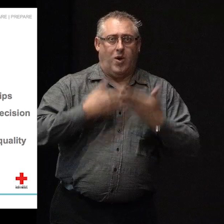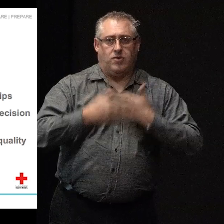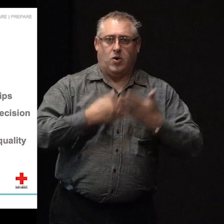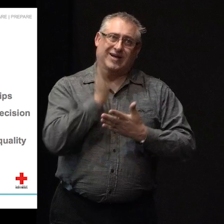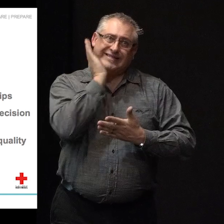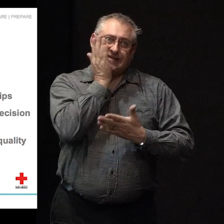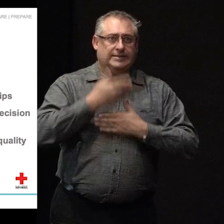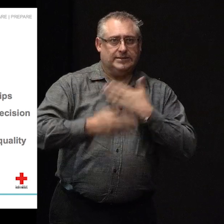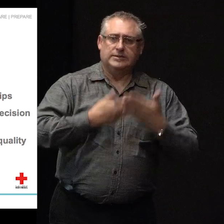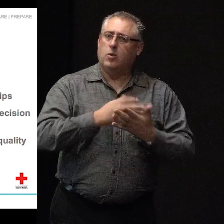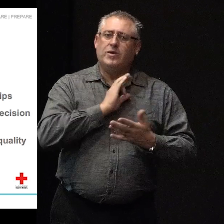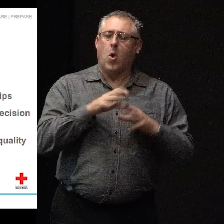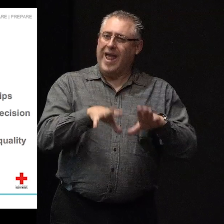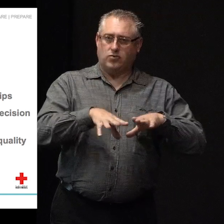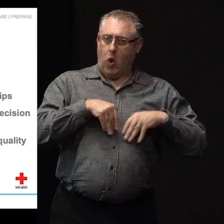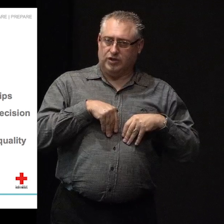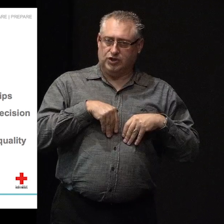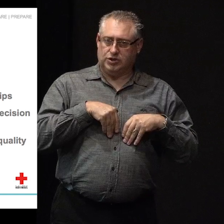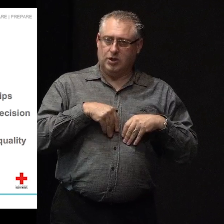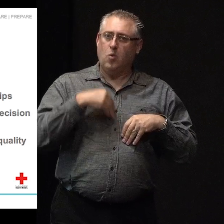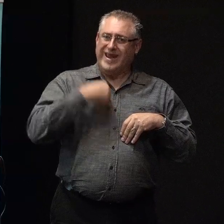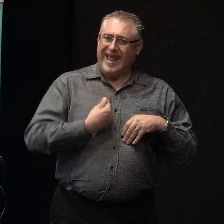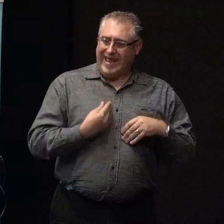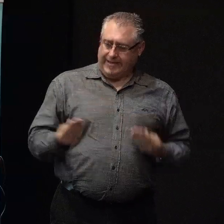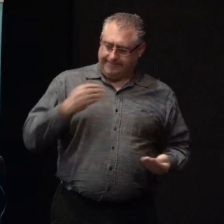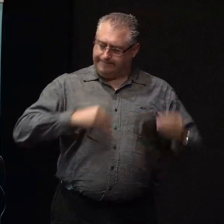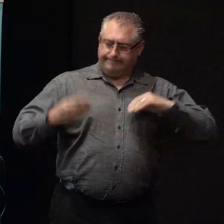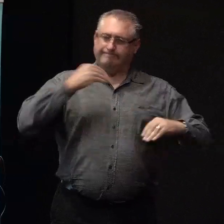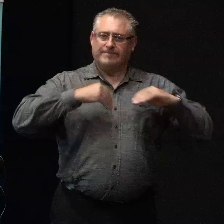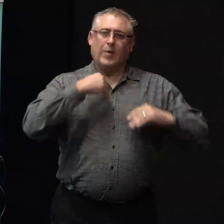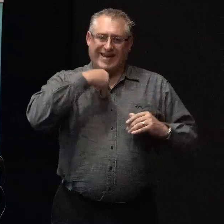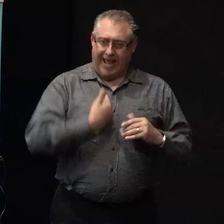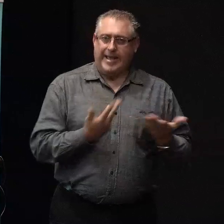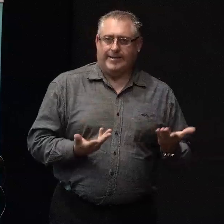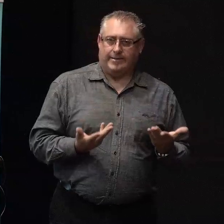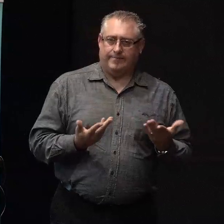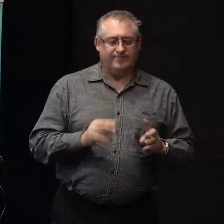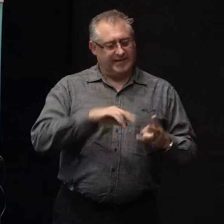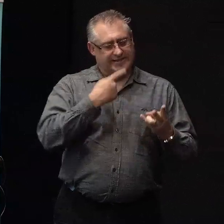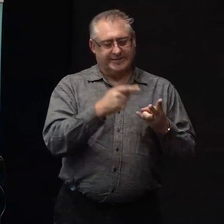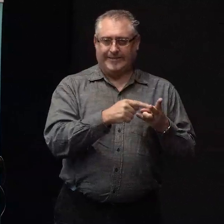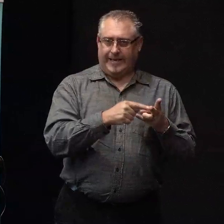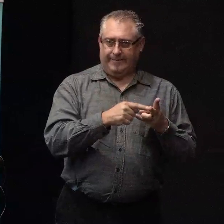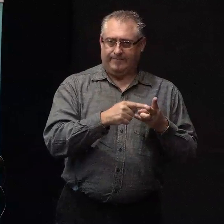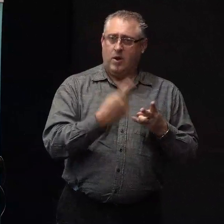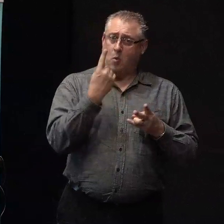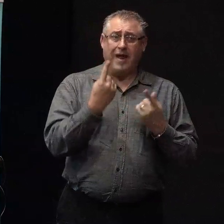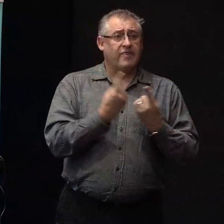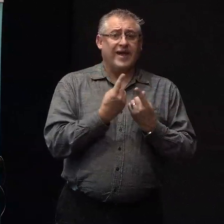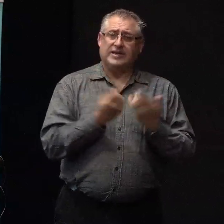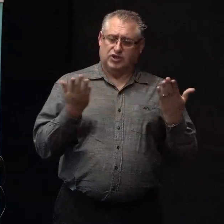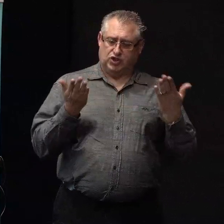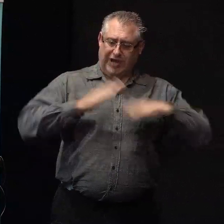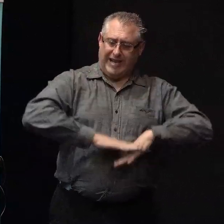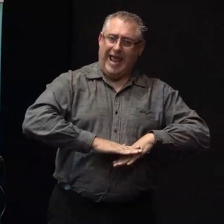acknowledge sometimes that we really need to do more to replenish that tank. The second thing is that one of the things that gets shut down is our